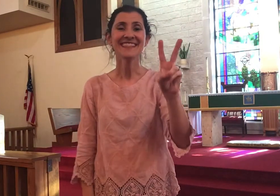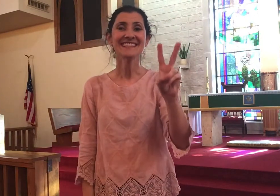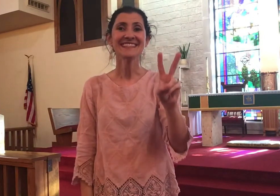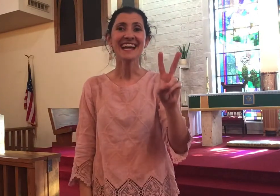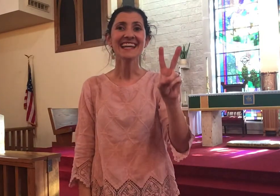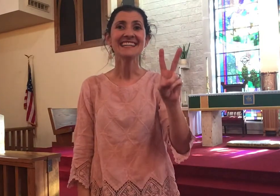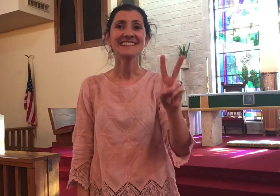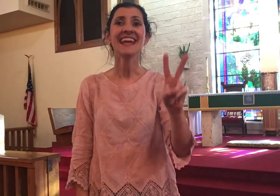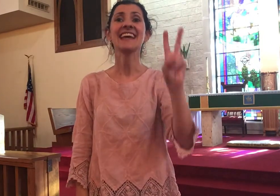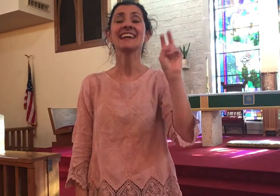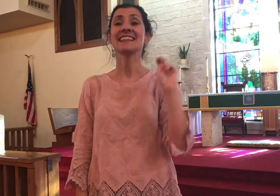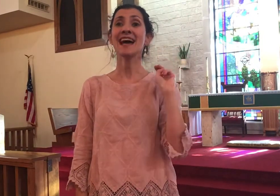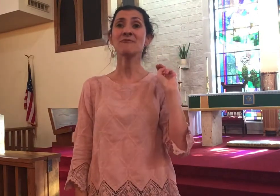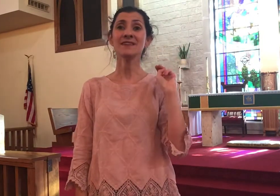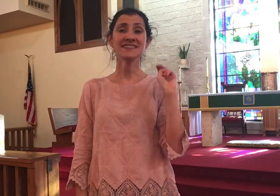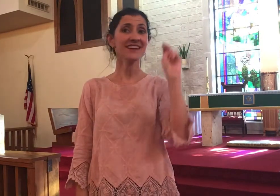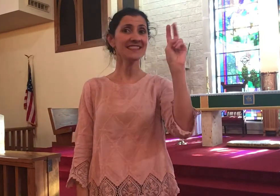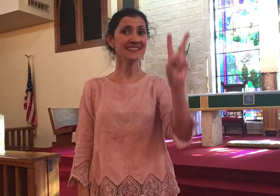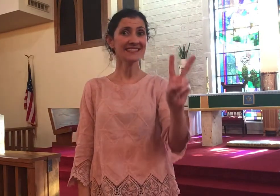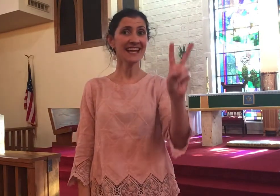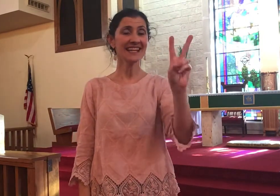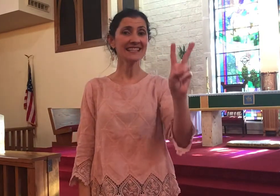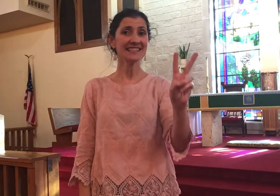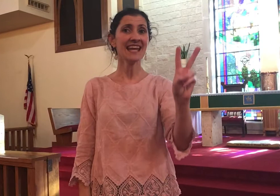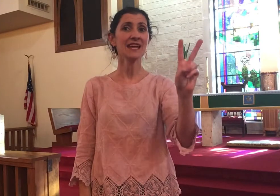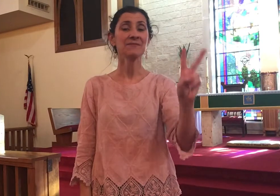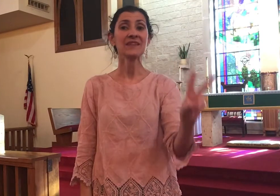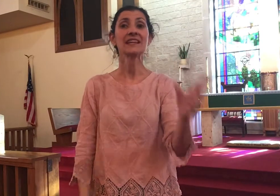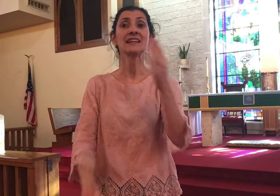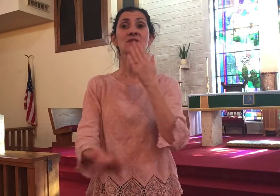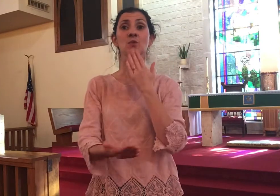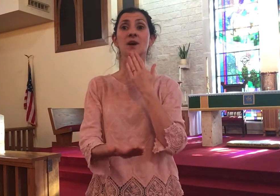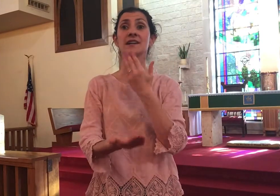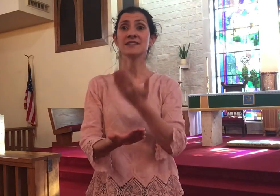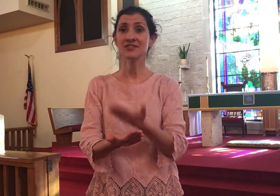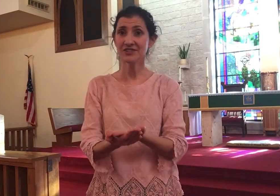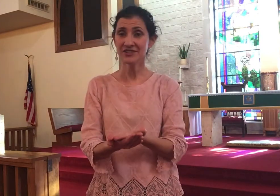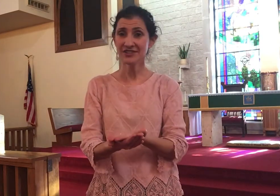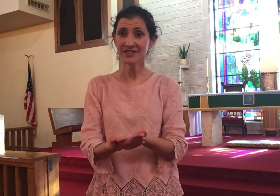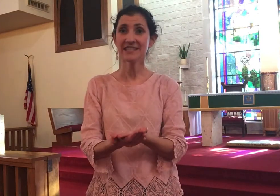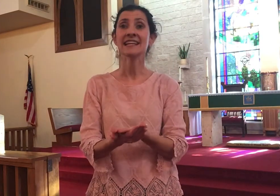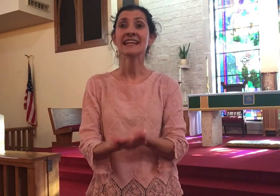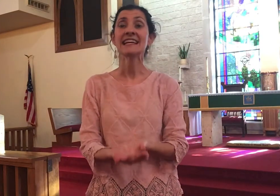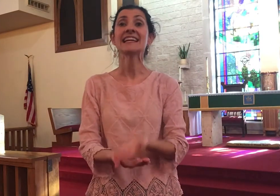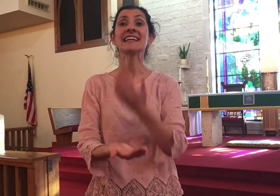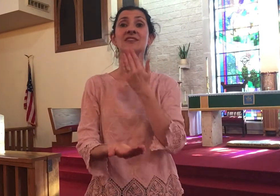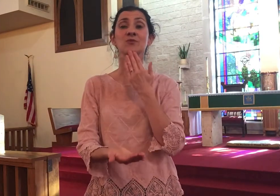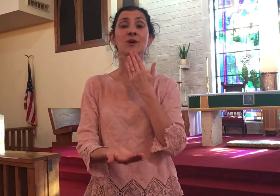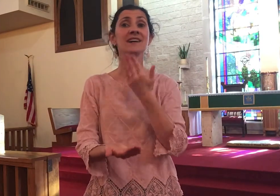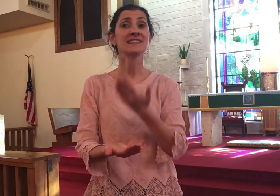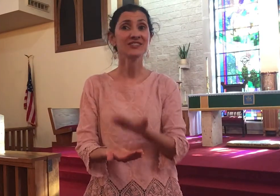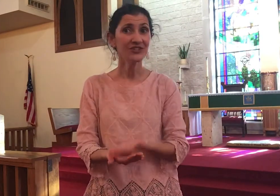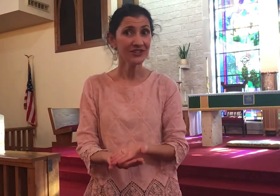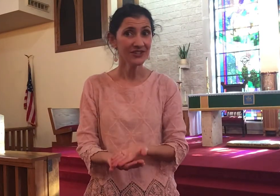the second day that was on the second day it was good it was good